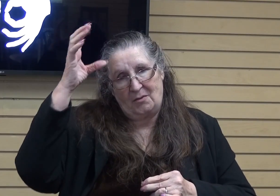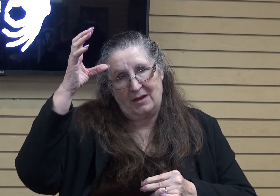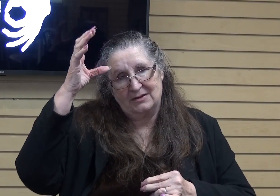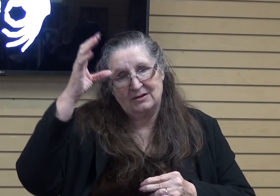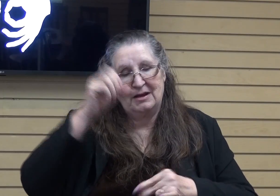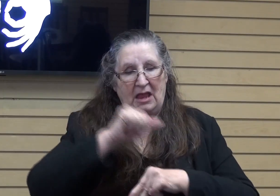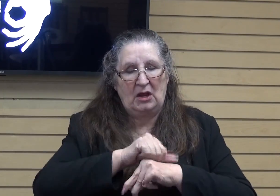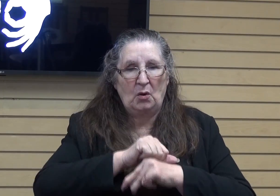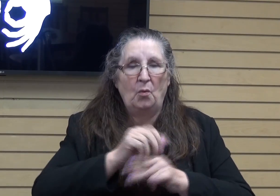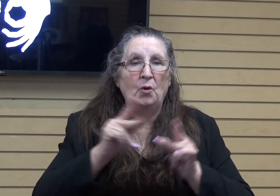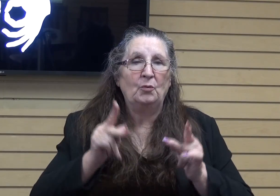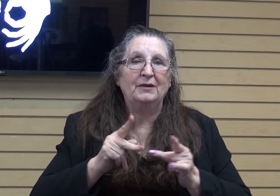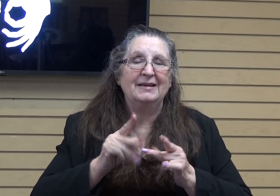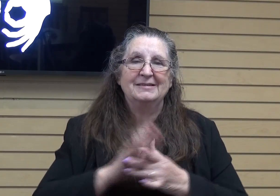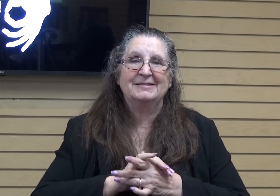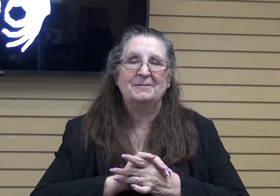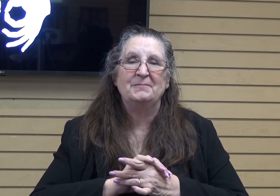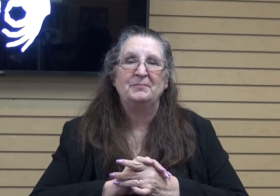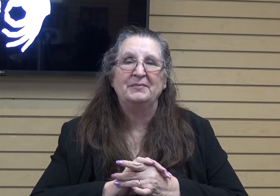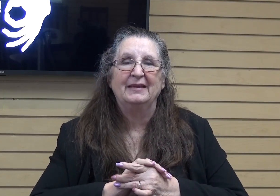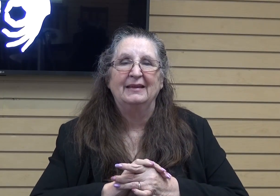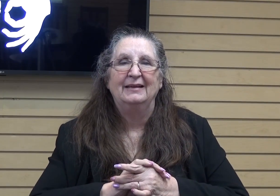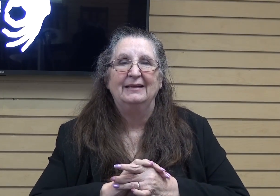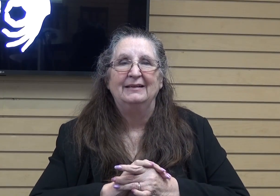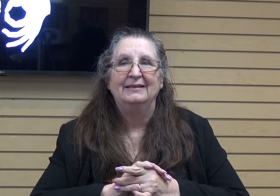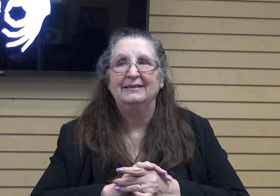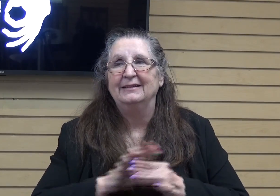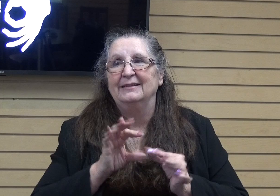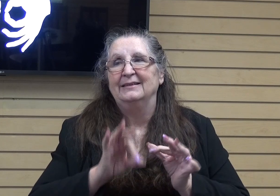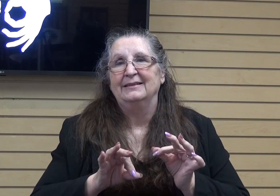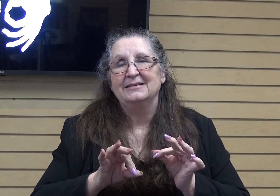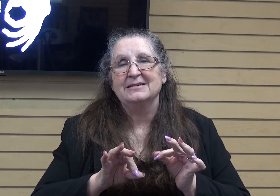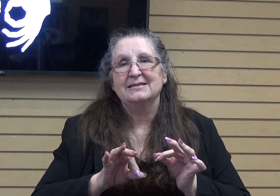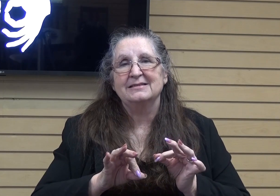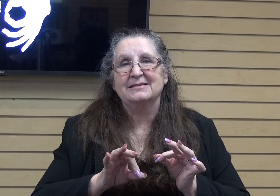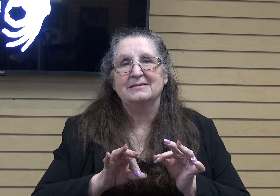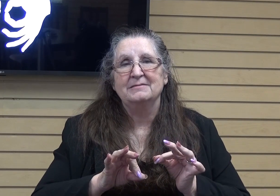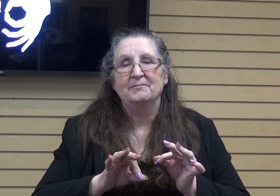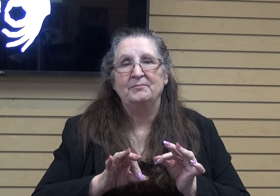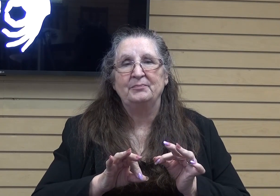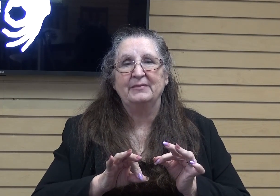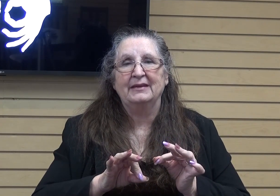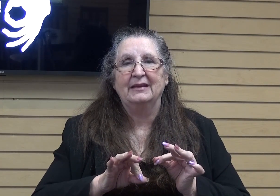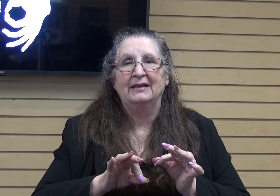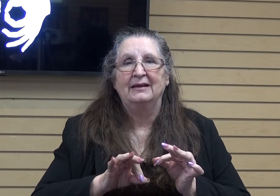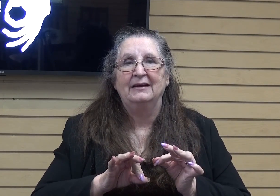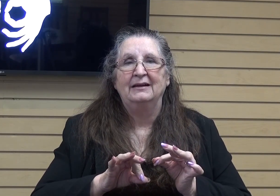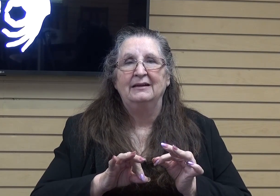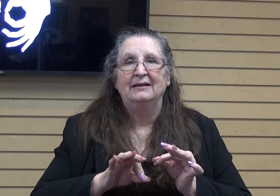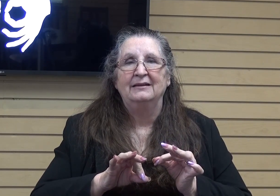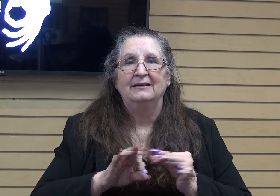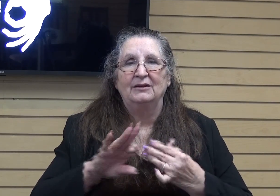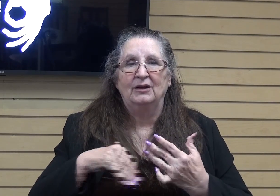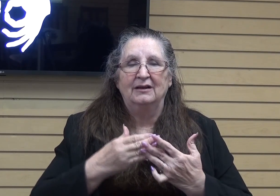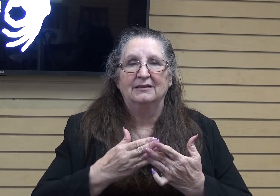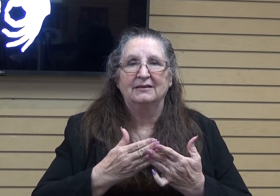workplace, you know? And so, it's just, I just, all of this is just in